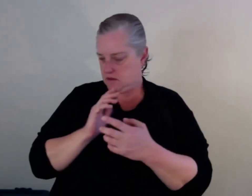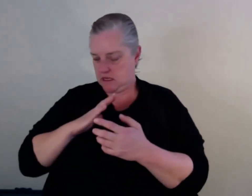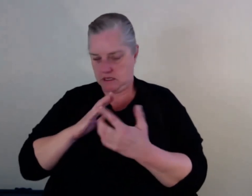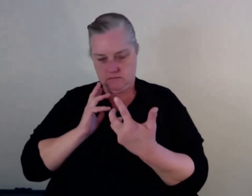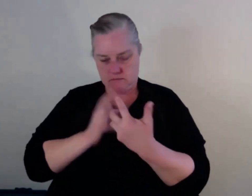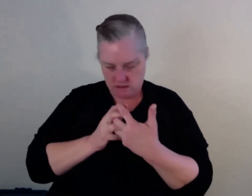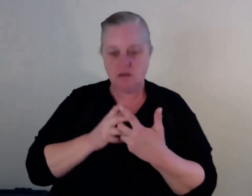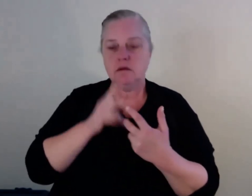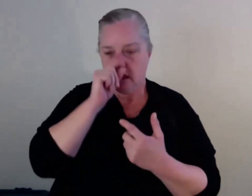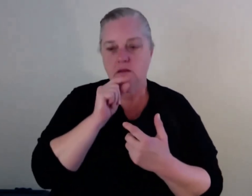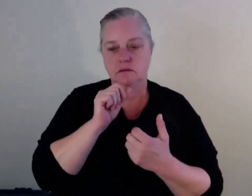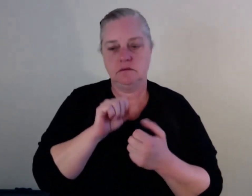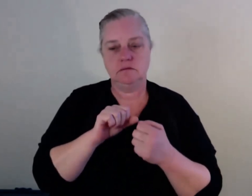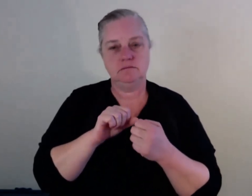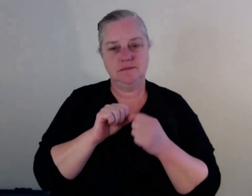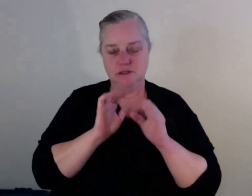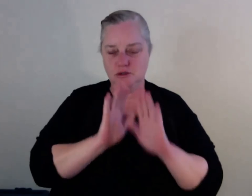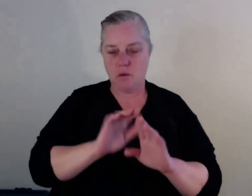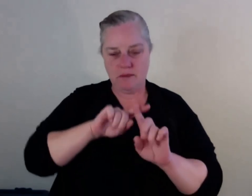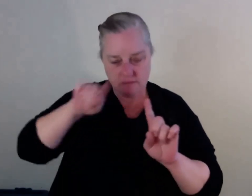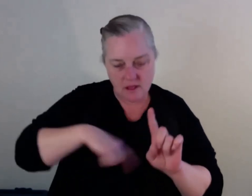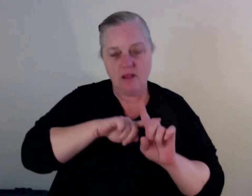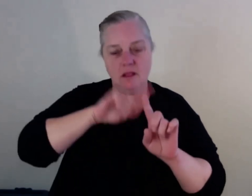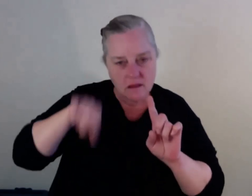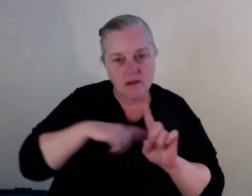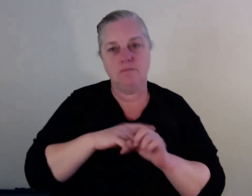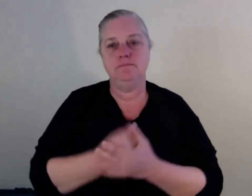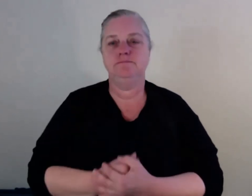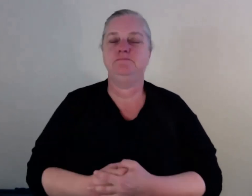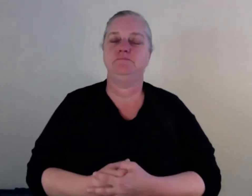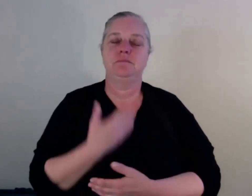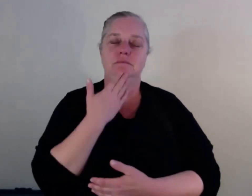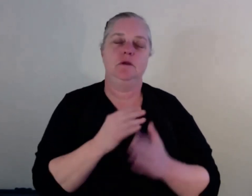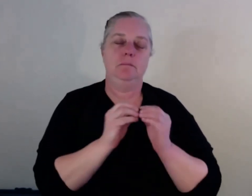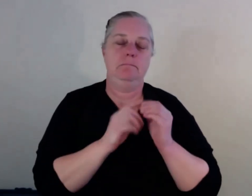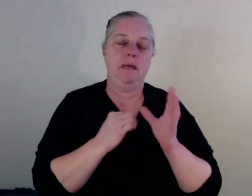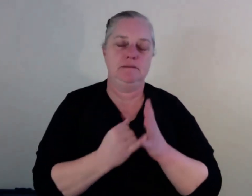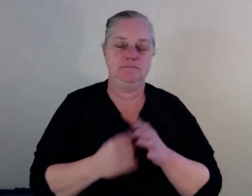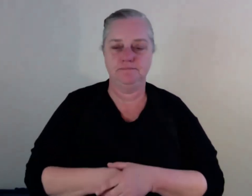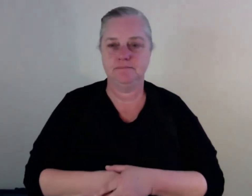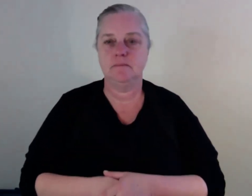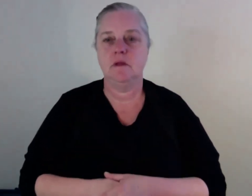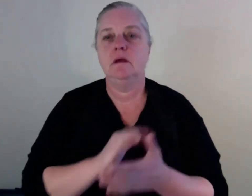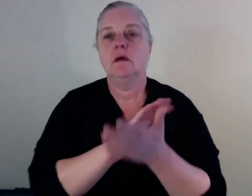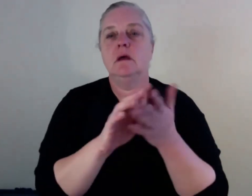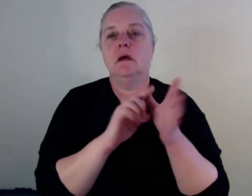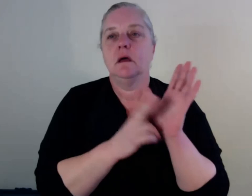Thanks so much, Bass. So we've just had, yeah, a really important conversation around what are the